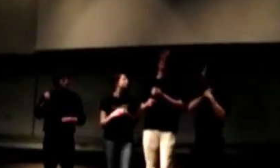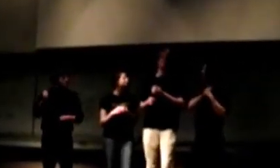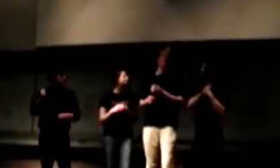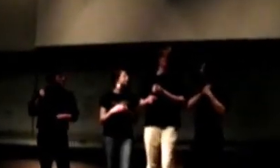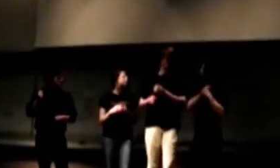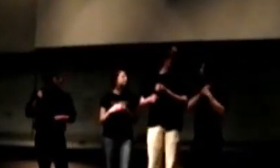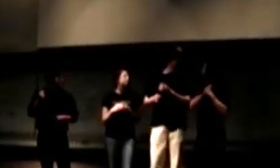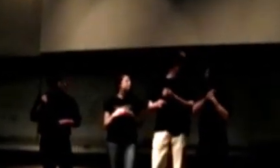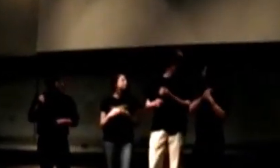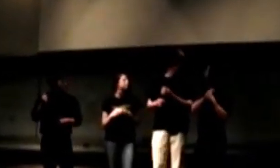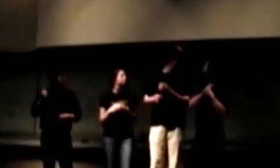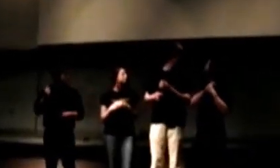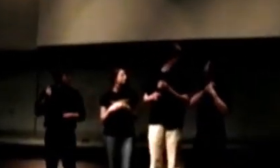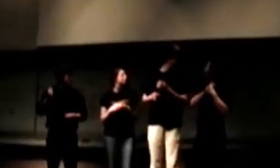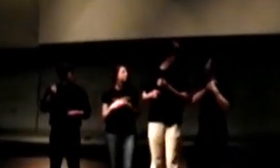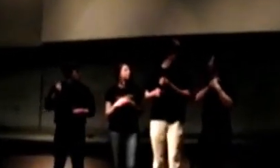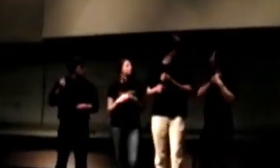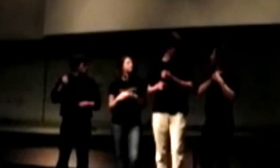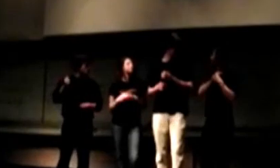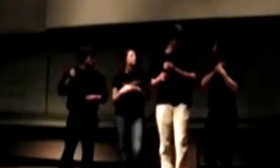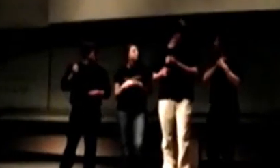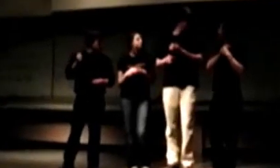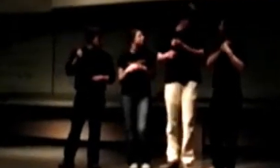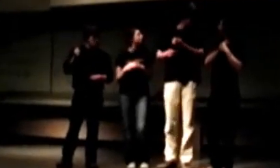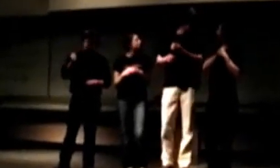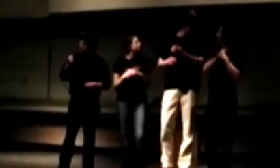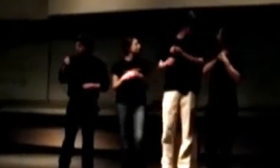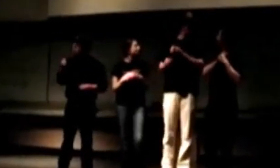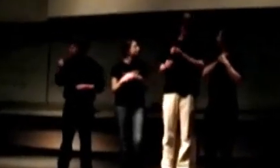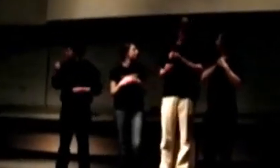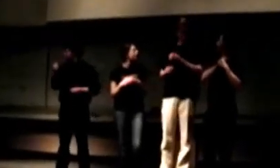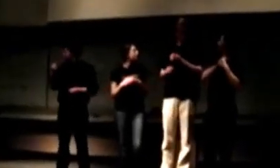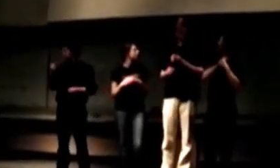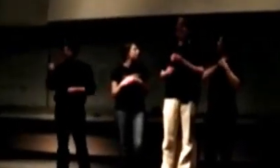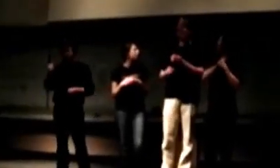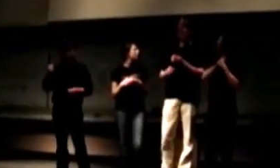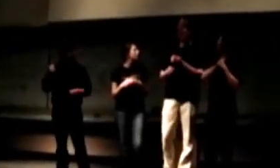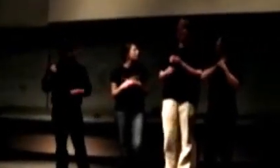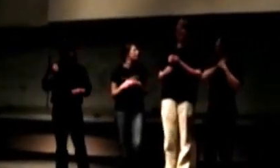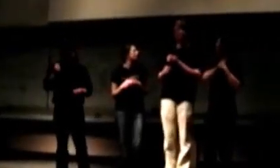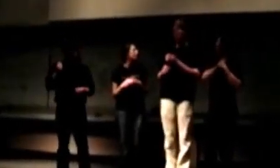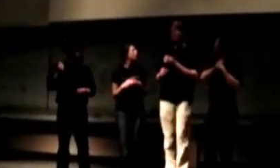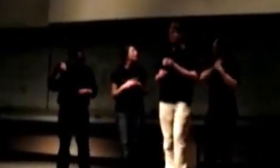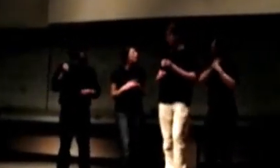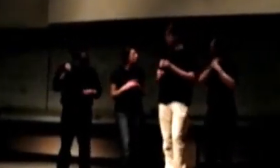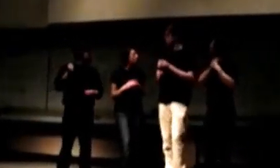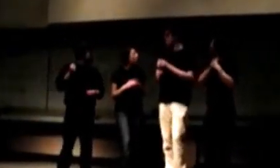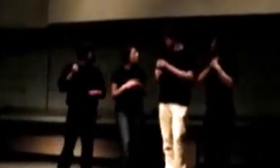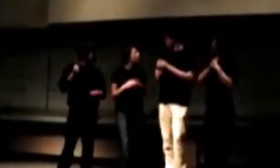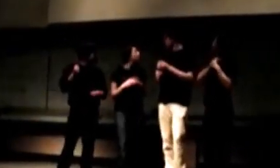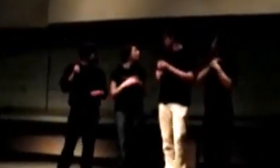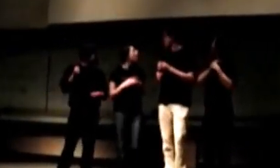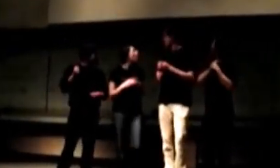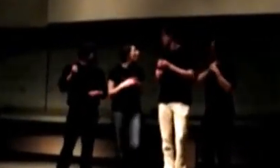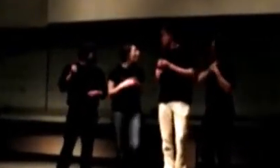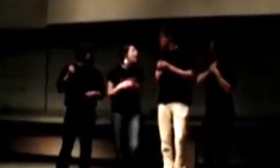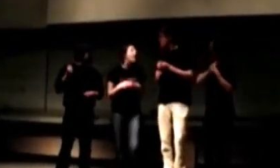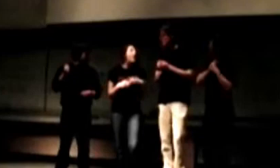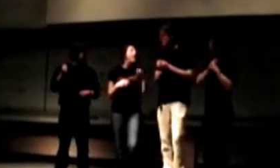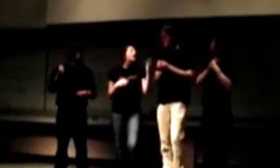I do away with my clothes dryer. I just use the open air and outside breathe